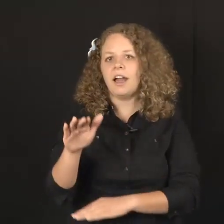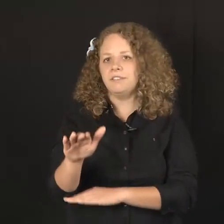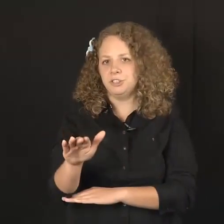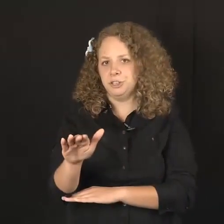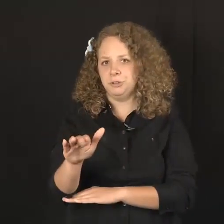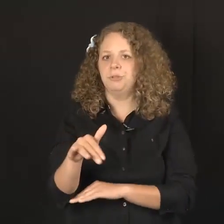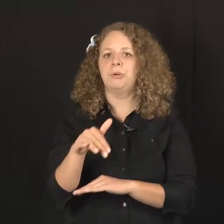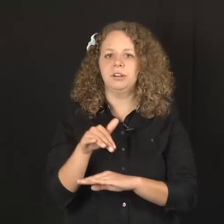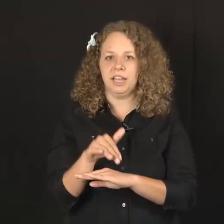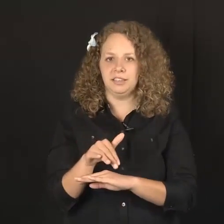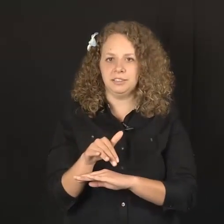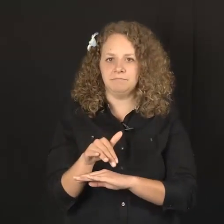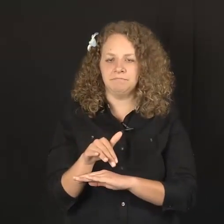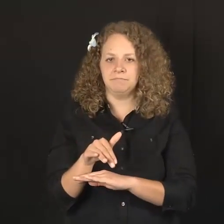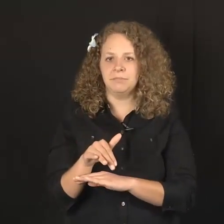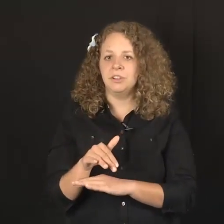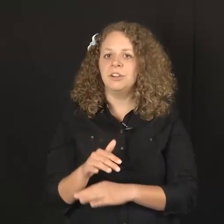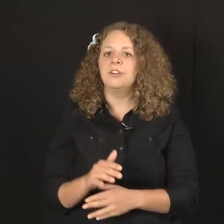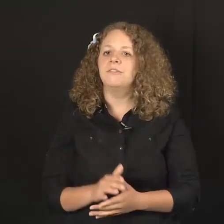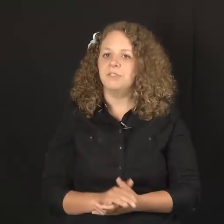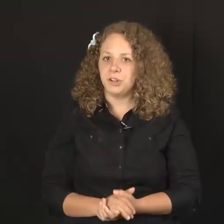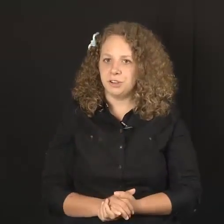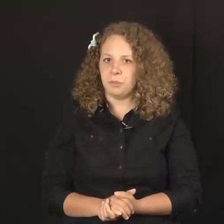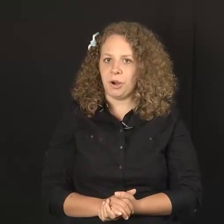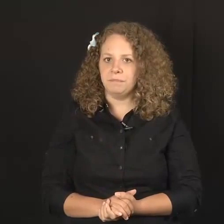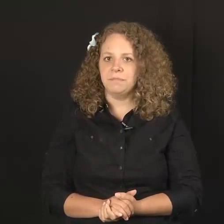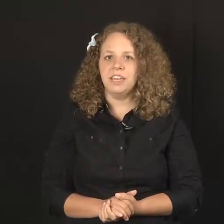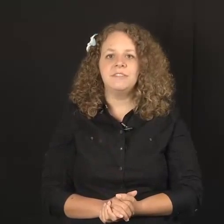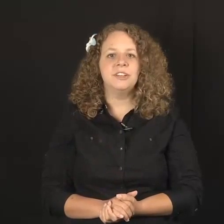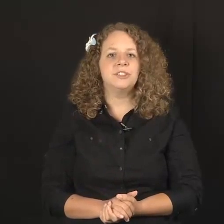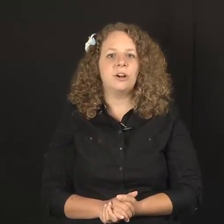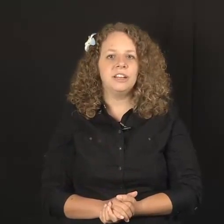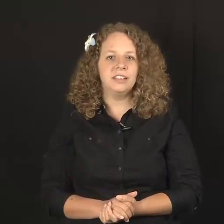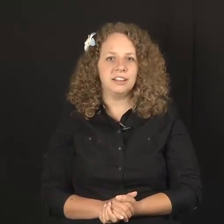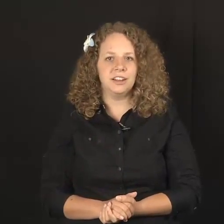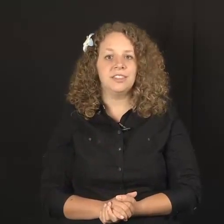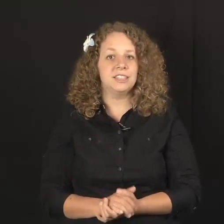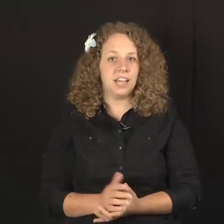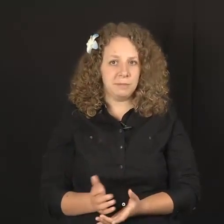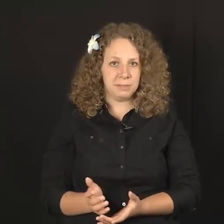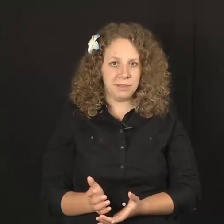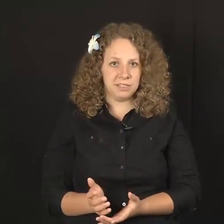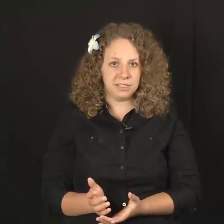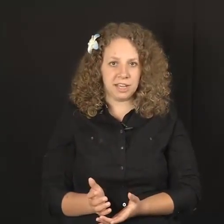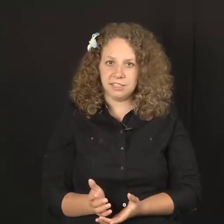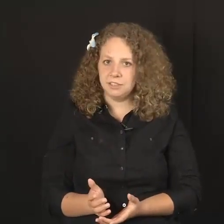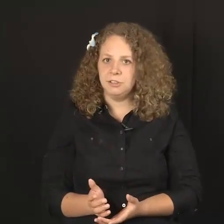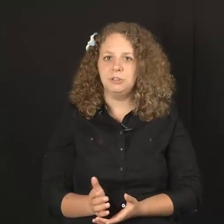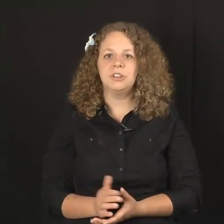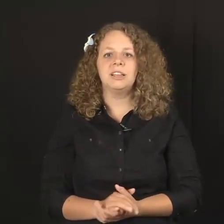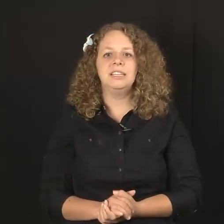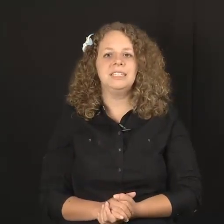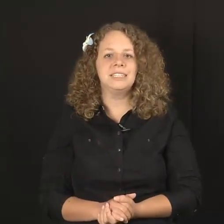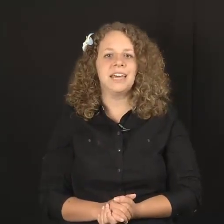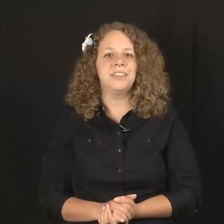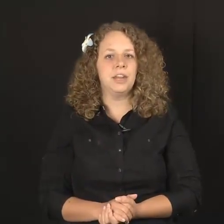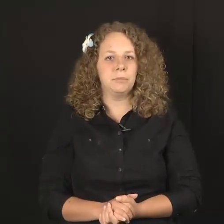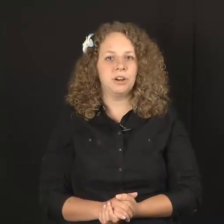afternoon, or night. Furthermore, if it is already clear that time is being discussed, you do not need to sign the number